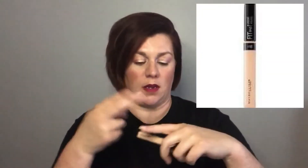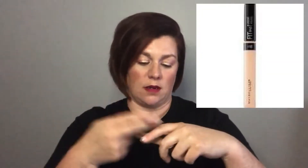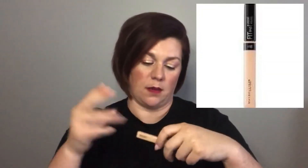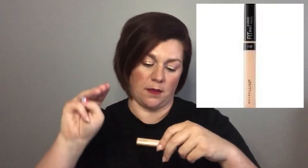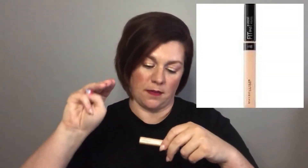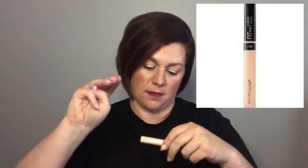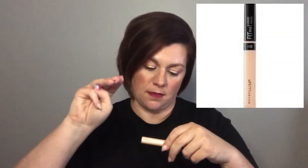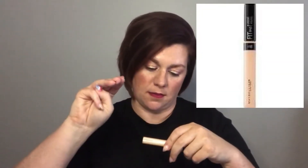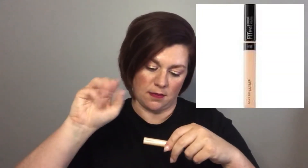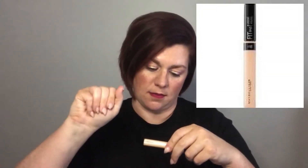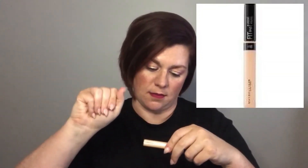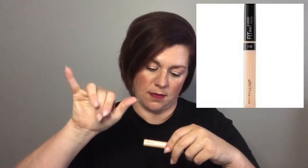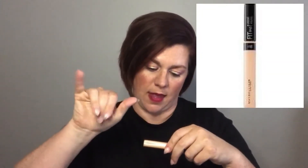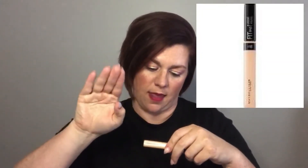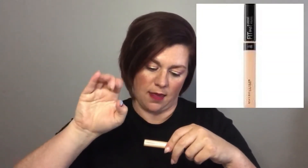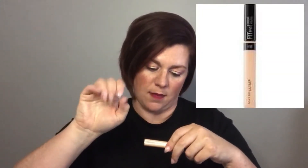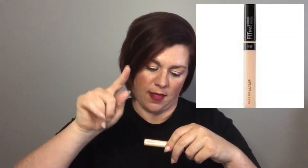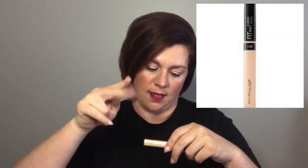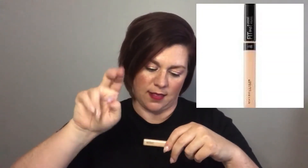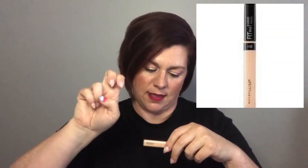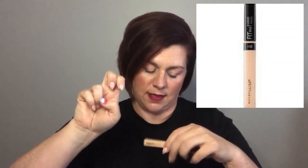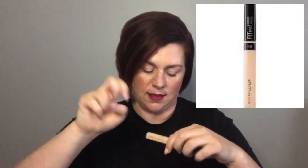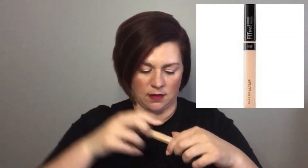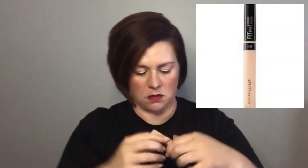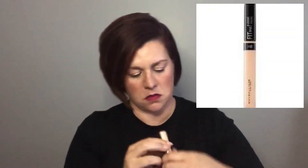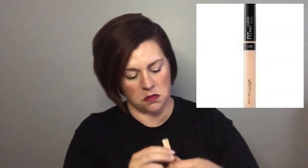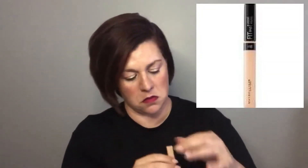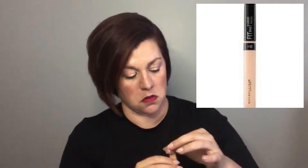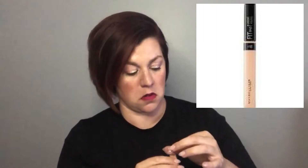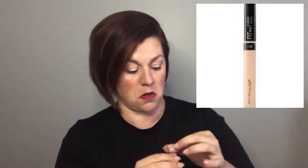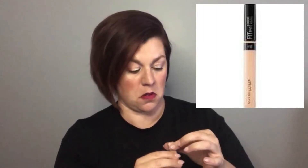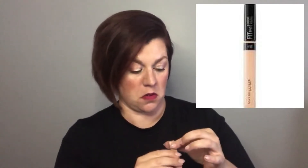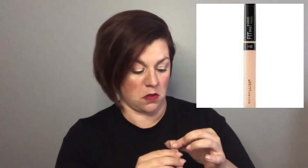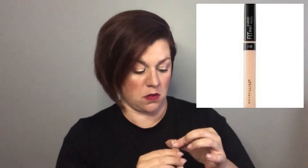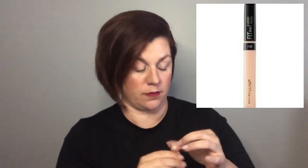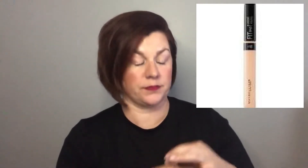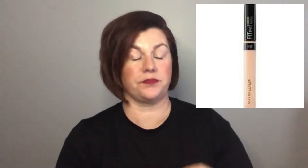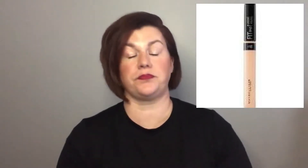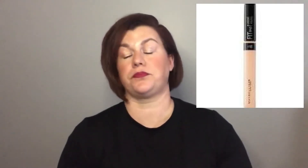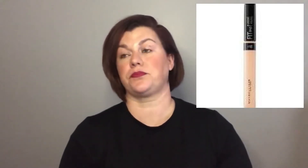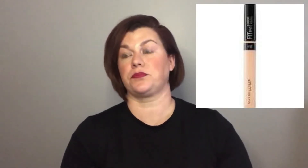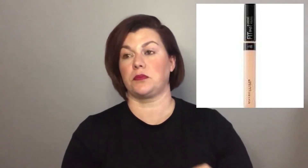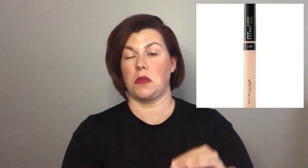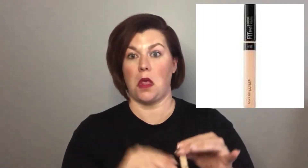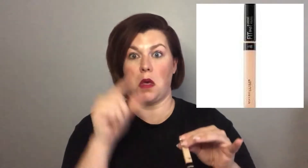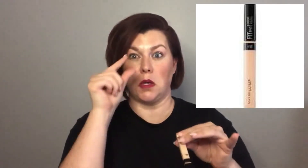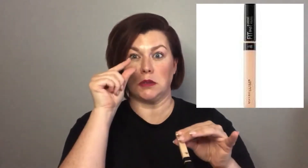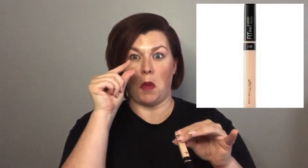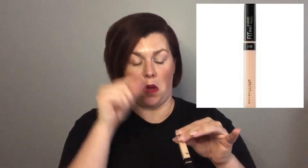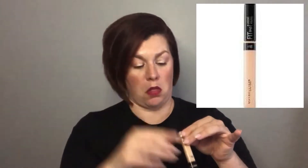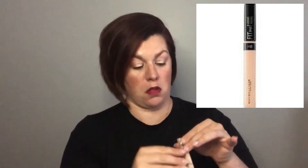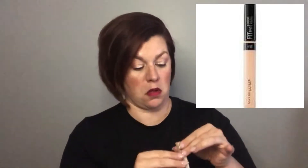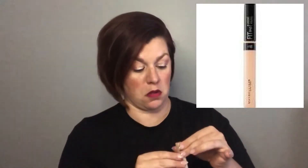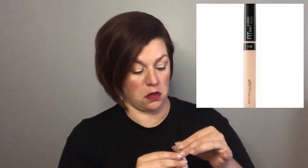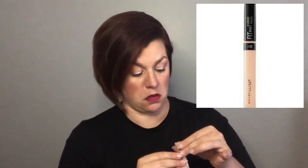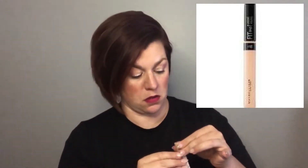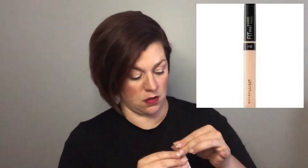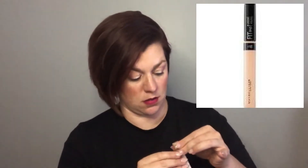that it's nearly gone but it is the Maybelline oh my gosh the printing is so small